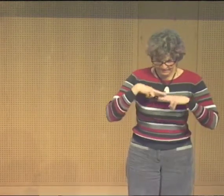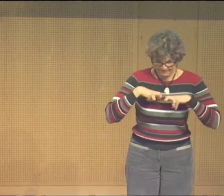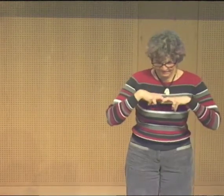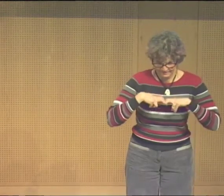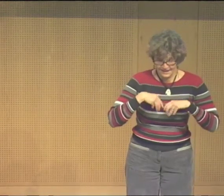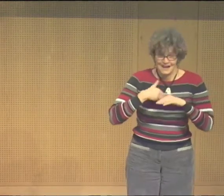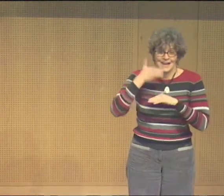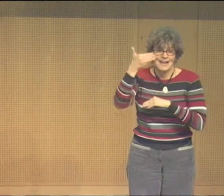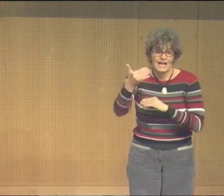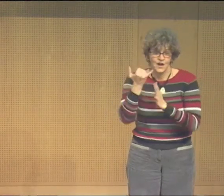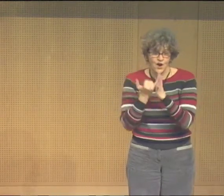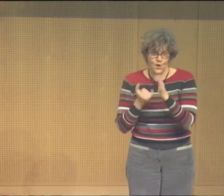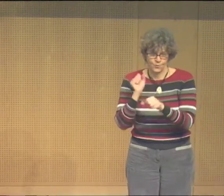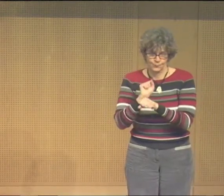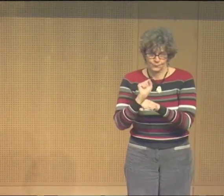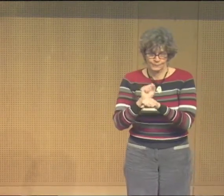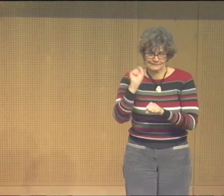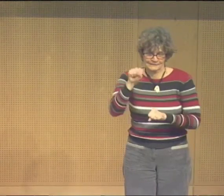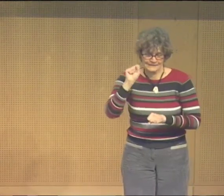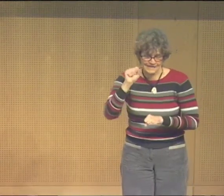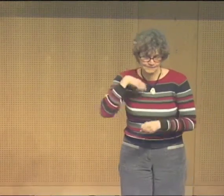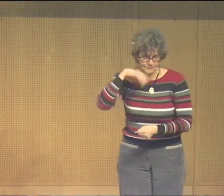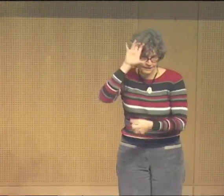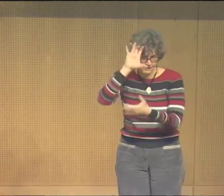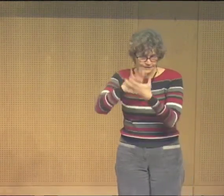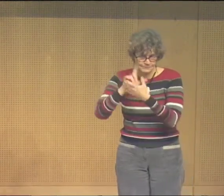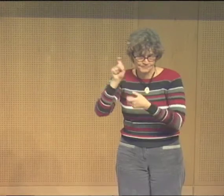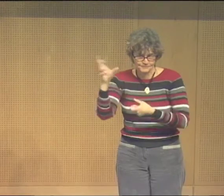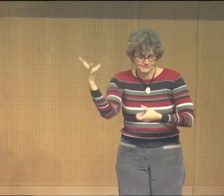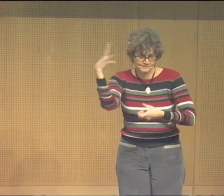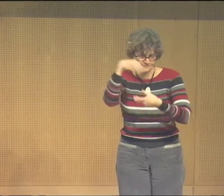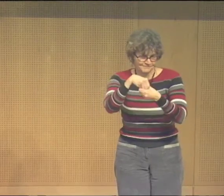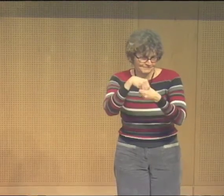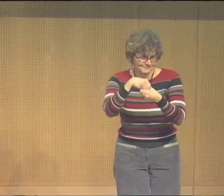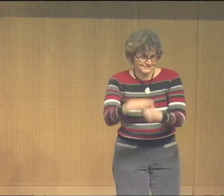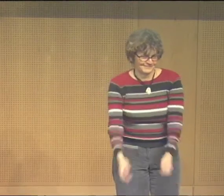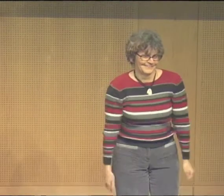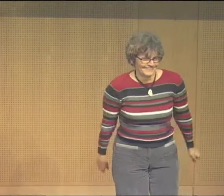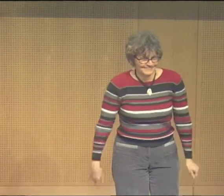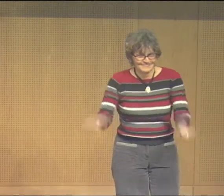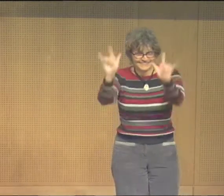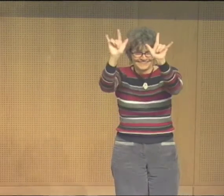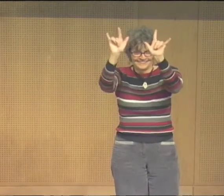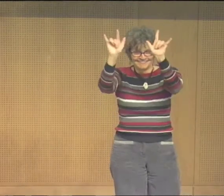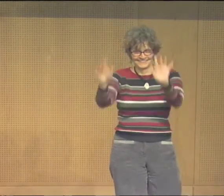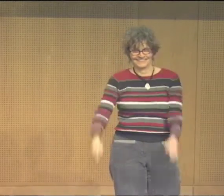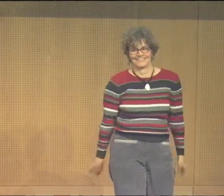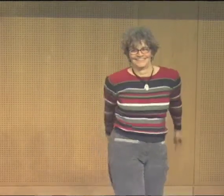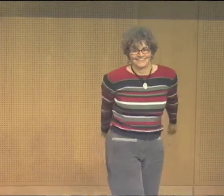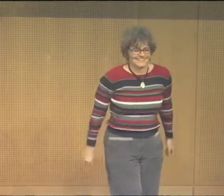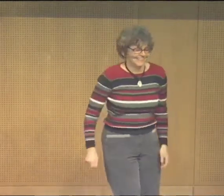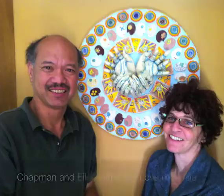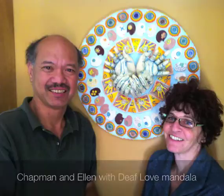It just wasn't working, because really, this is an analysis of my journey. But I suppose, in the end...